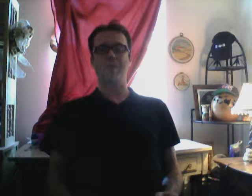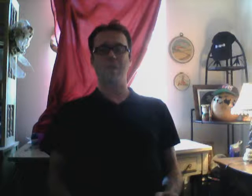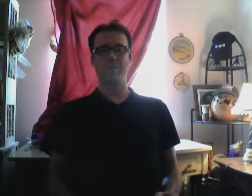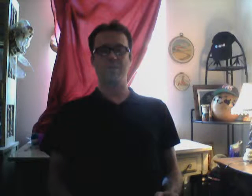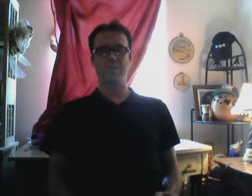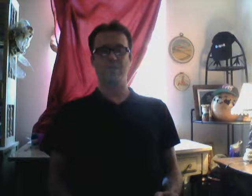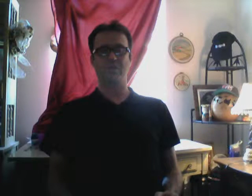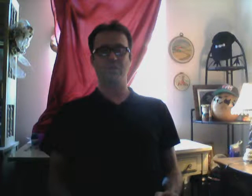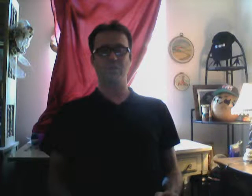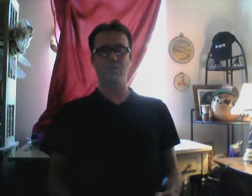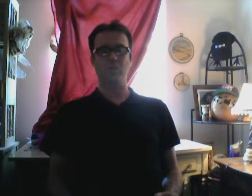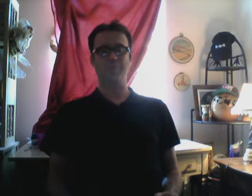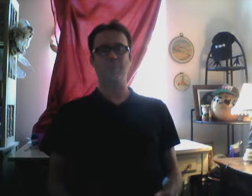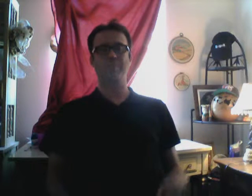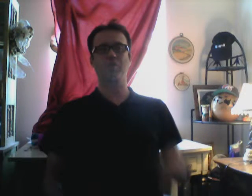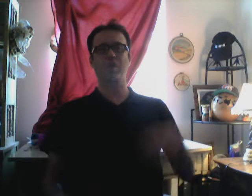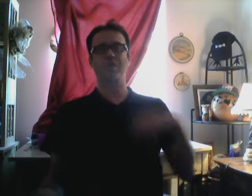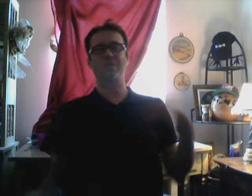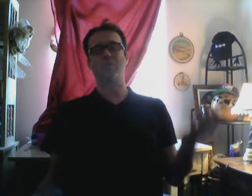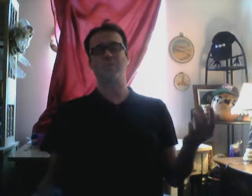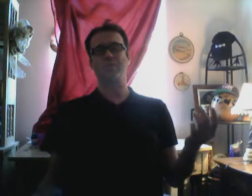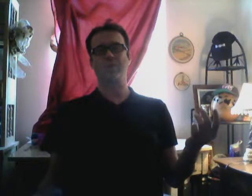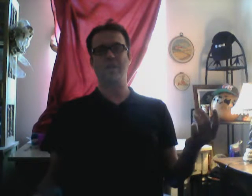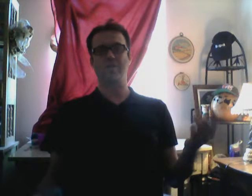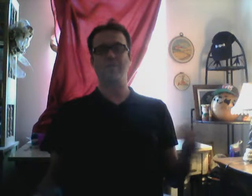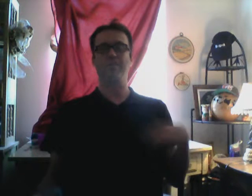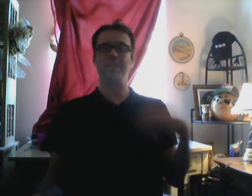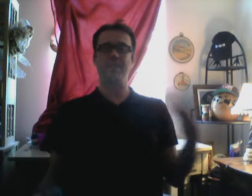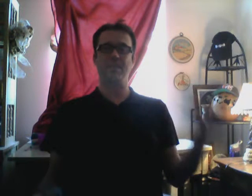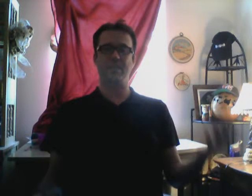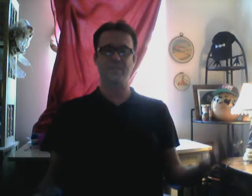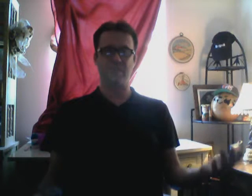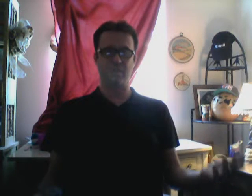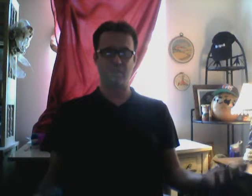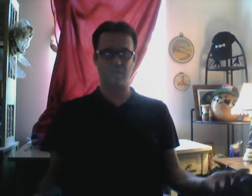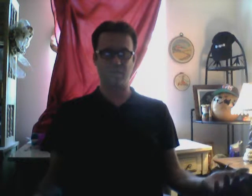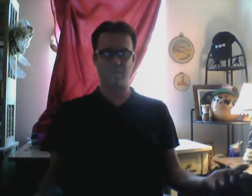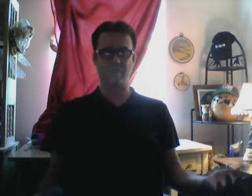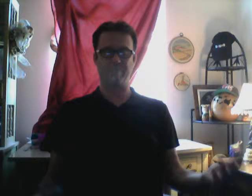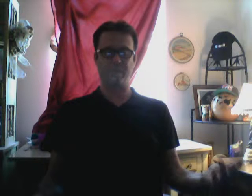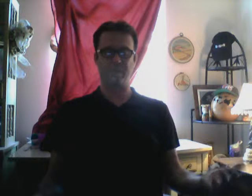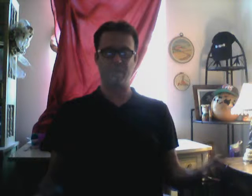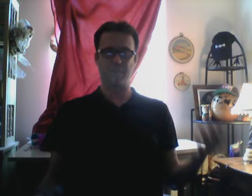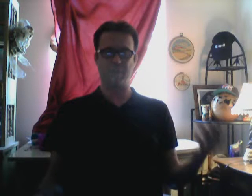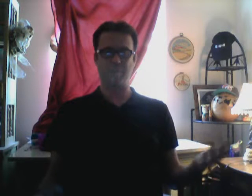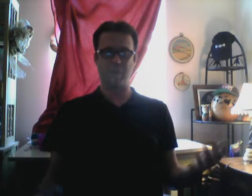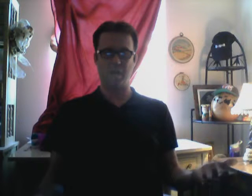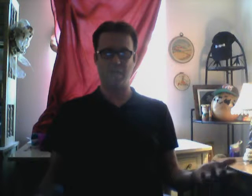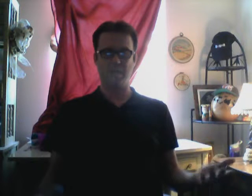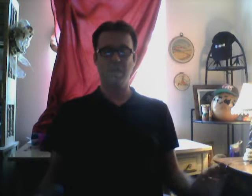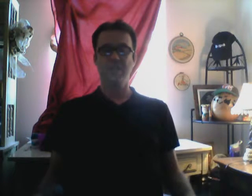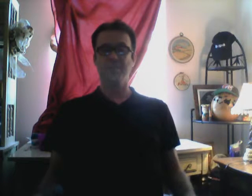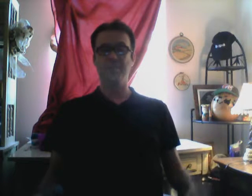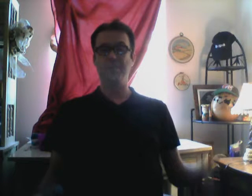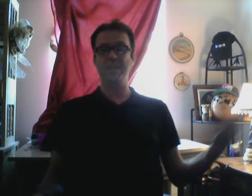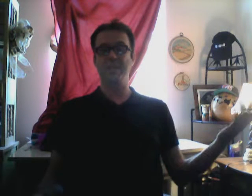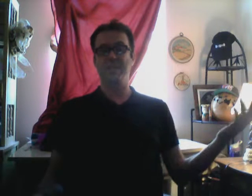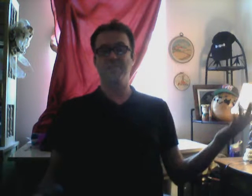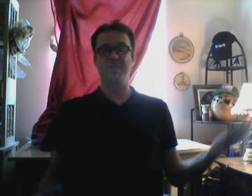accomplices. Of cajol. So I'm dragged. That's why I was dragged around. The media. Is now guilty. Of burying my body. So the media. They